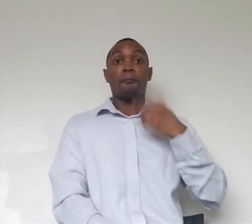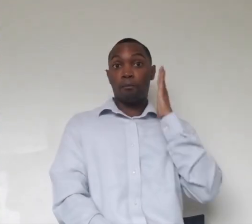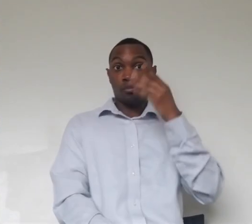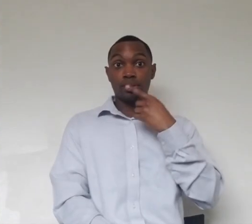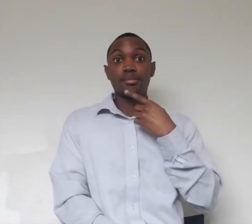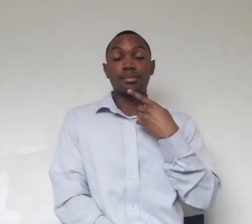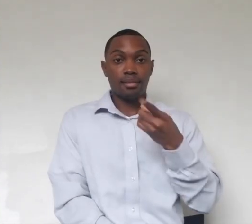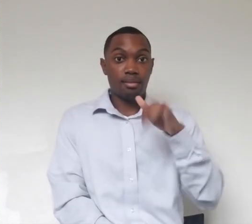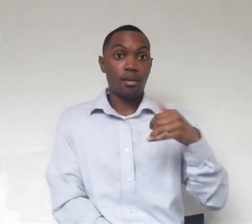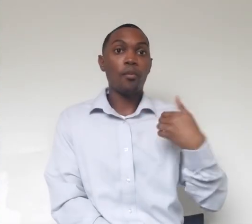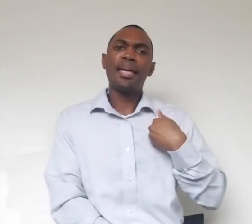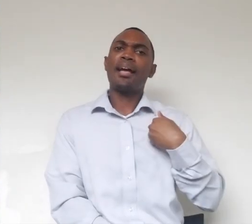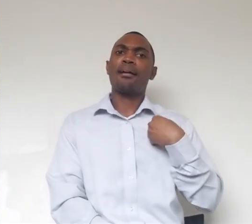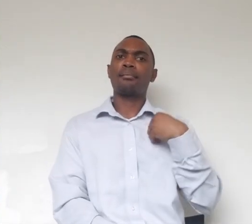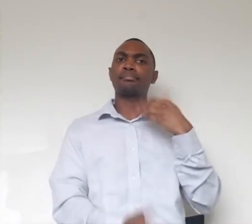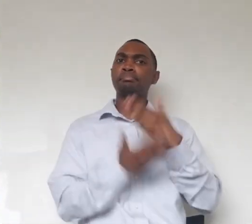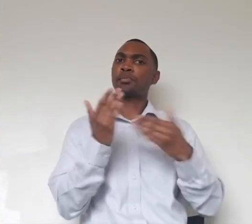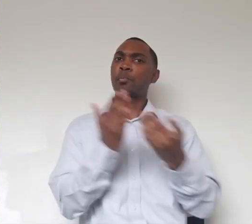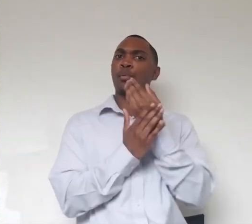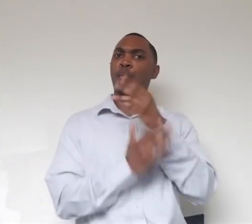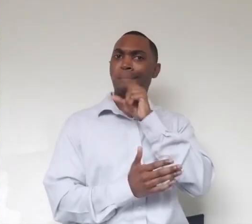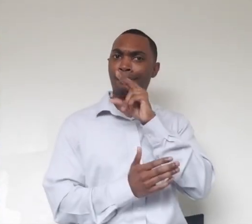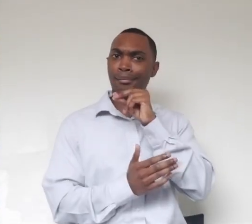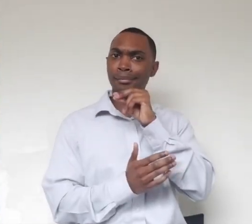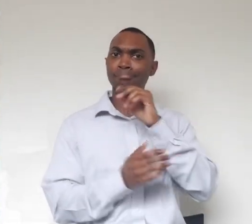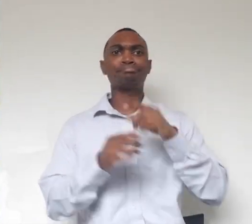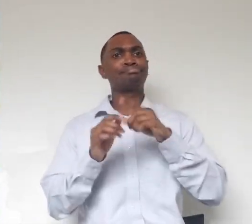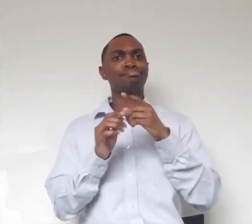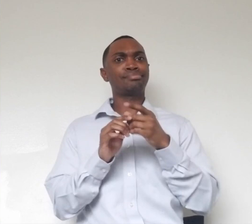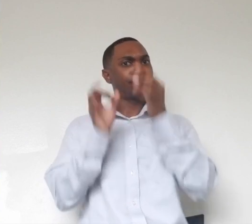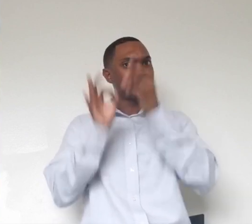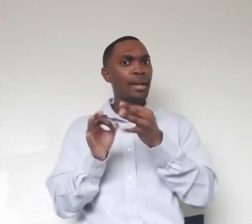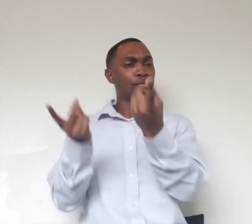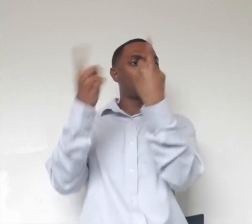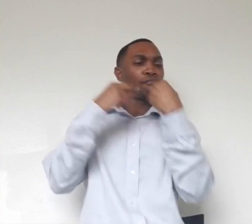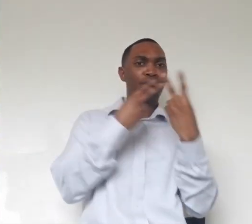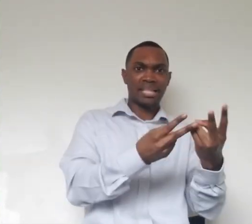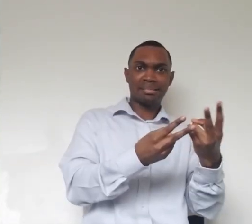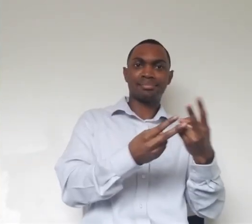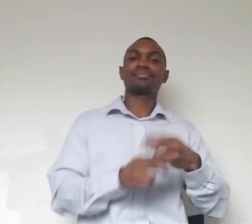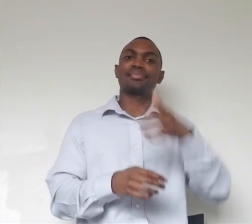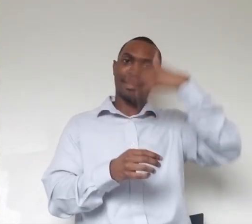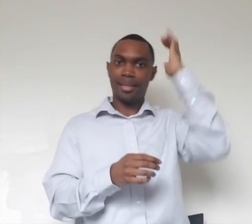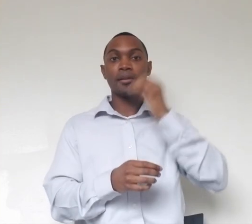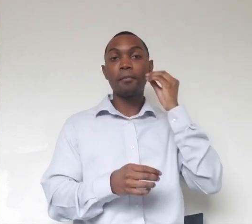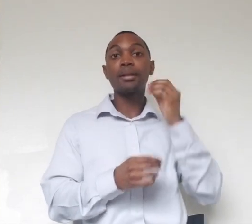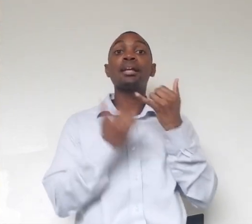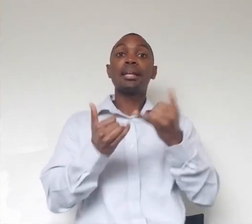that have decided to visit the lion habitat and have been swimming around in the moat. So far today, Imani has been interested in watching them,